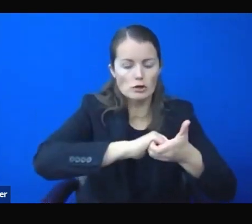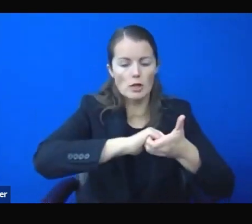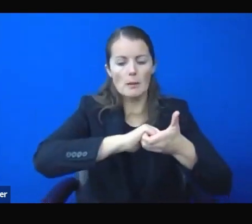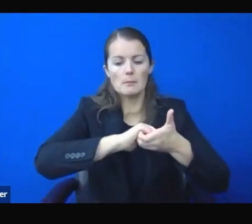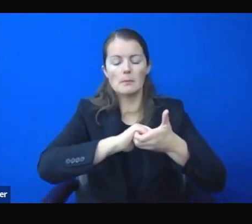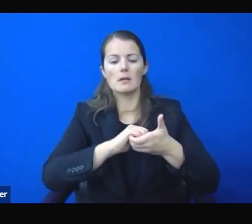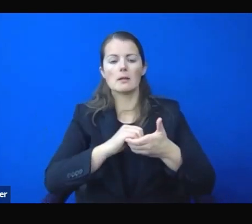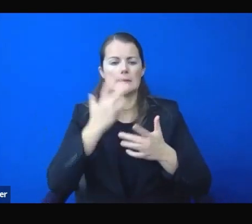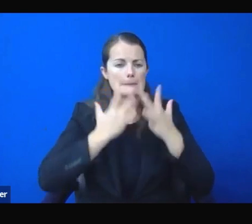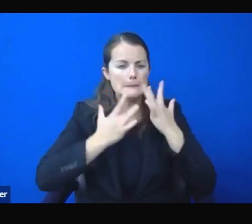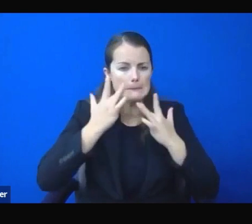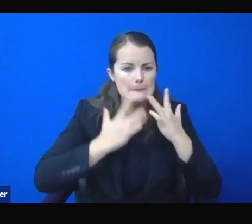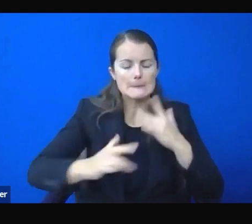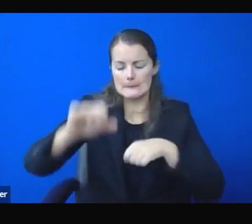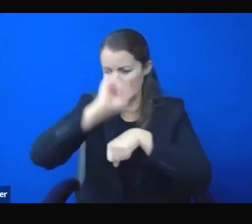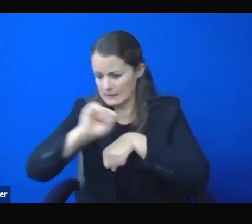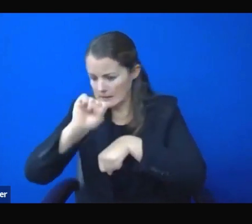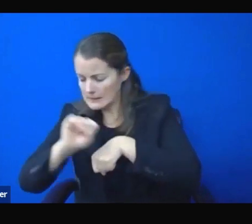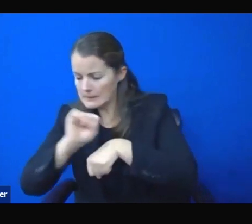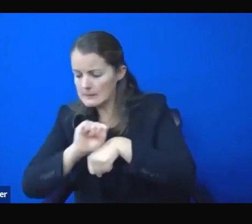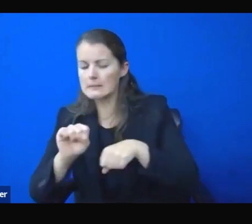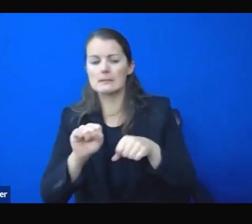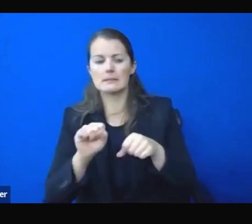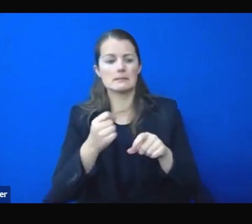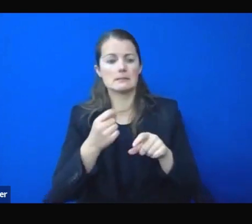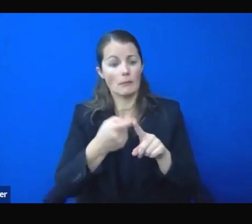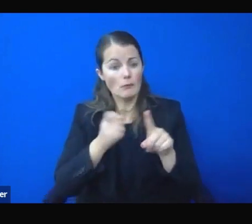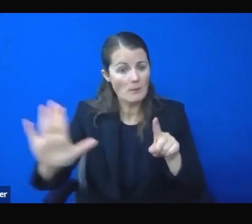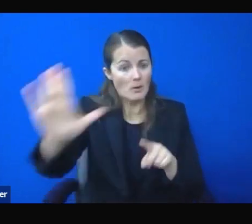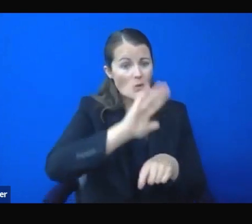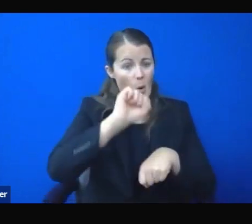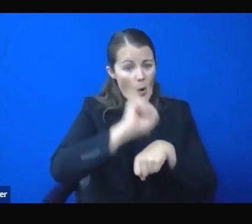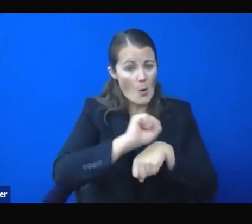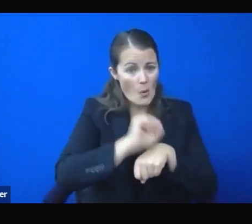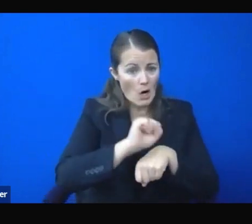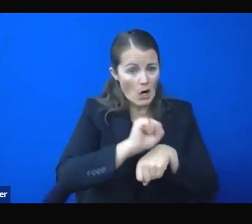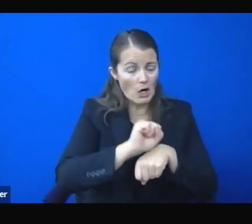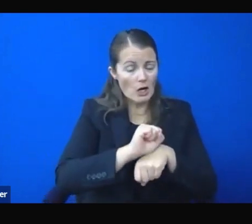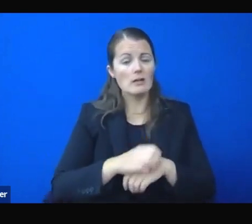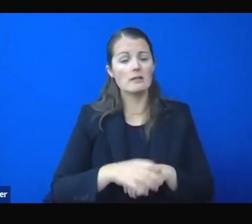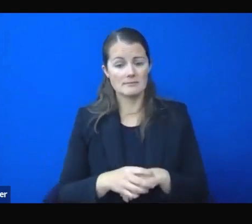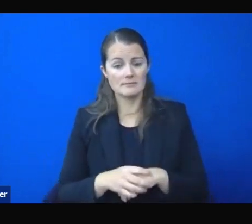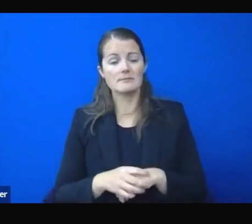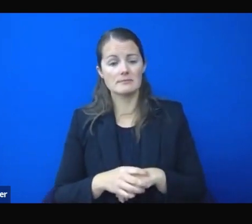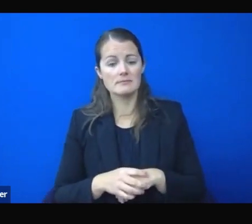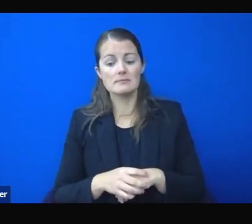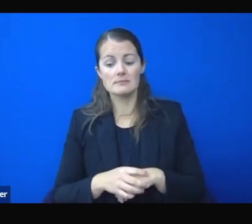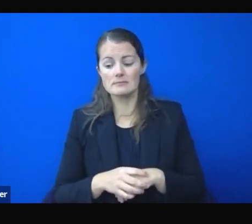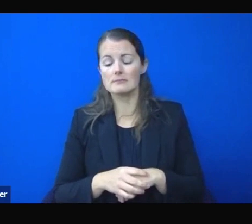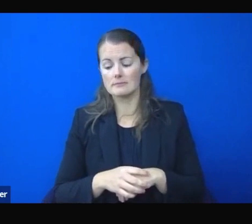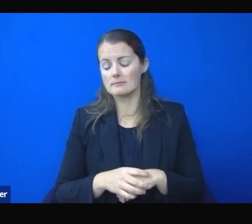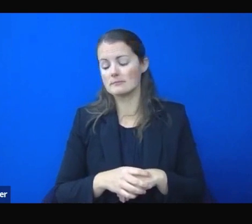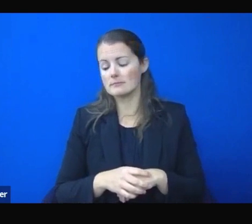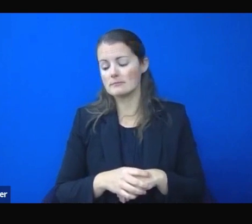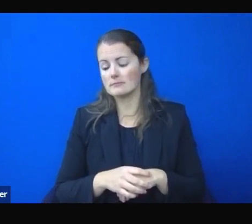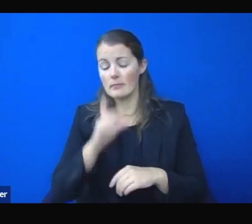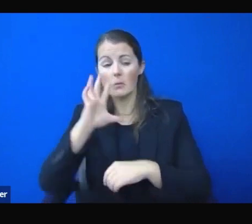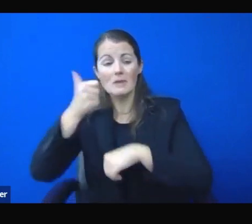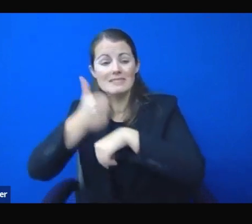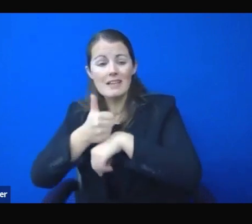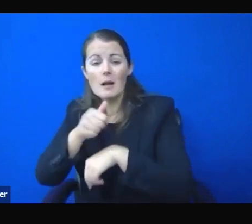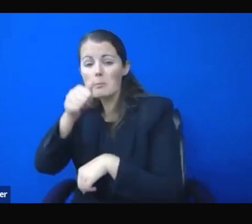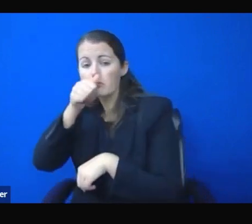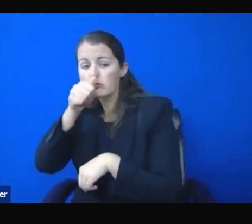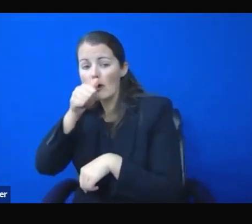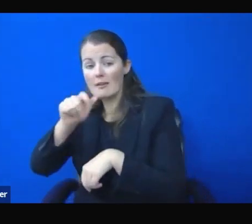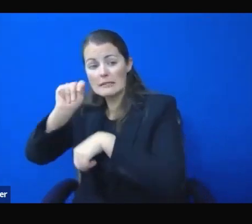of our communities. You all stepped up, including the private sector task force, who secured millions of masks,